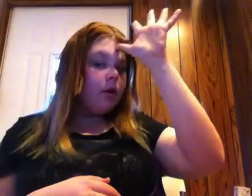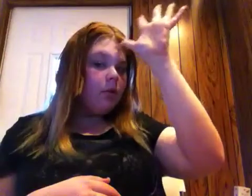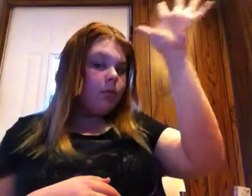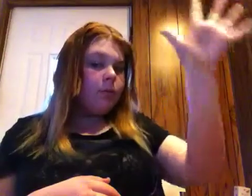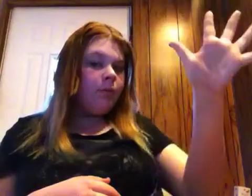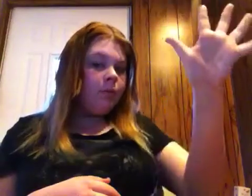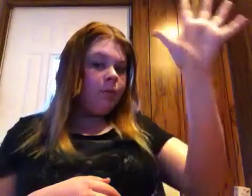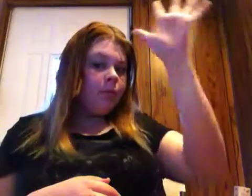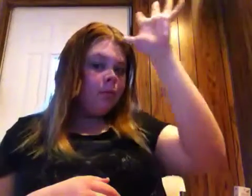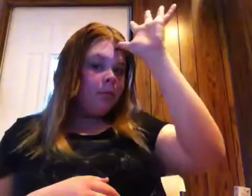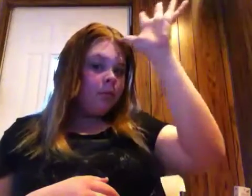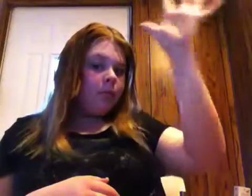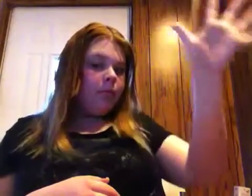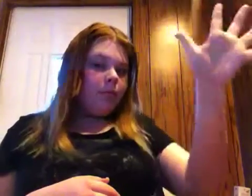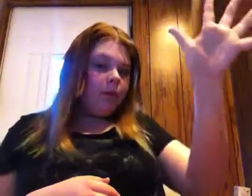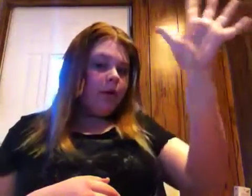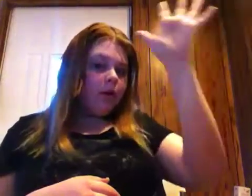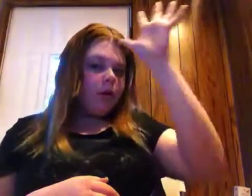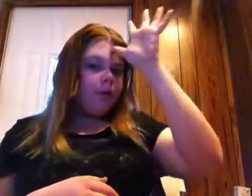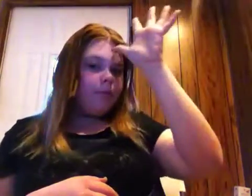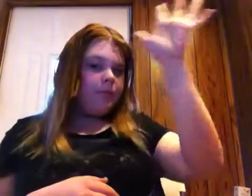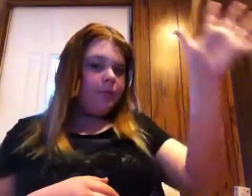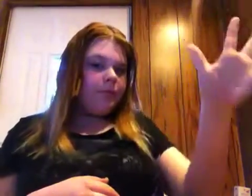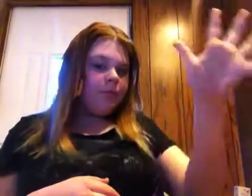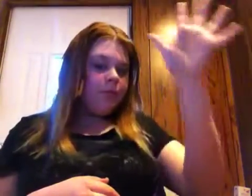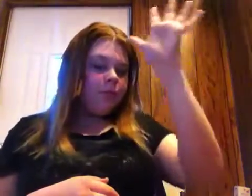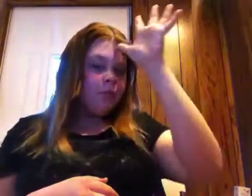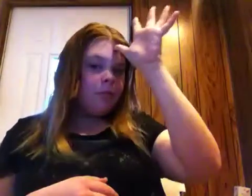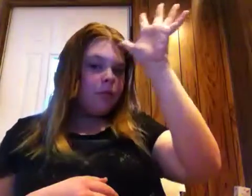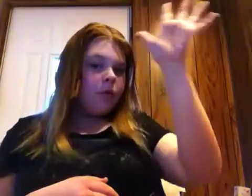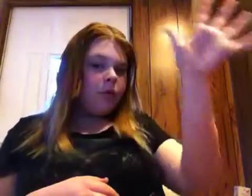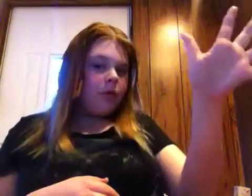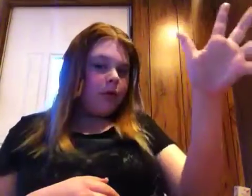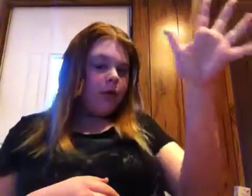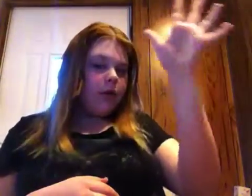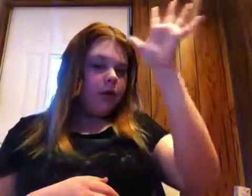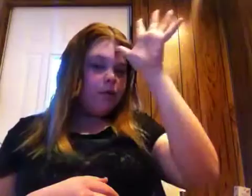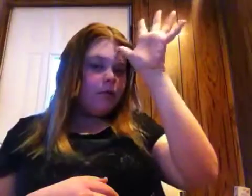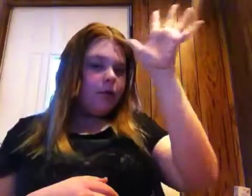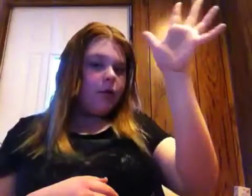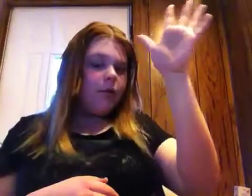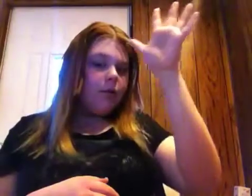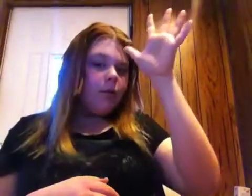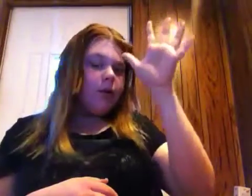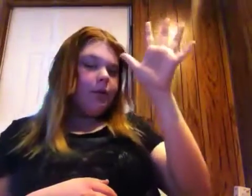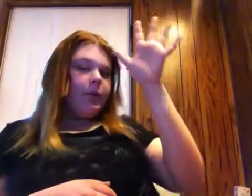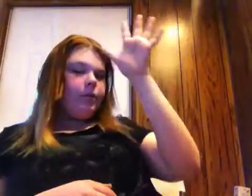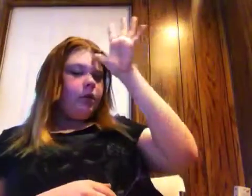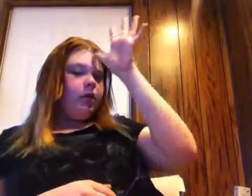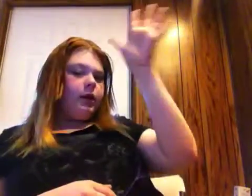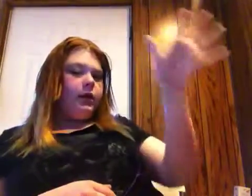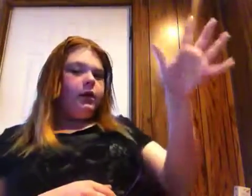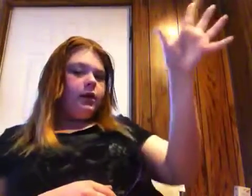to grandfather, grandfather. So, some people go like this,